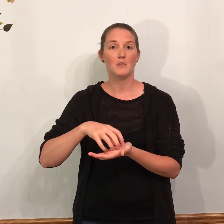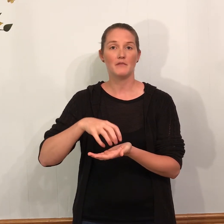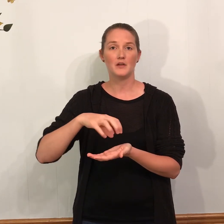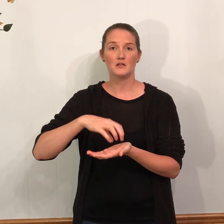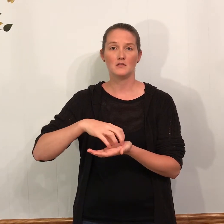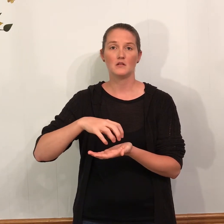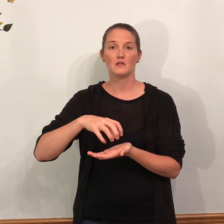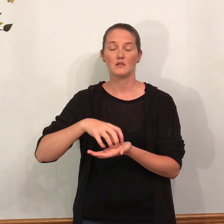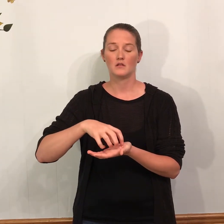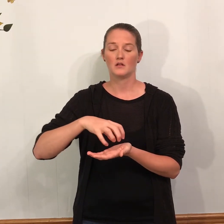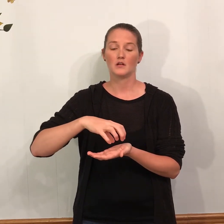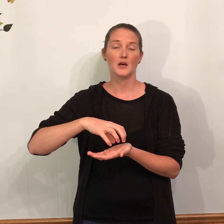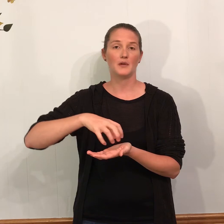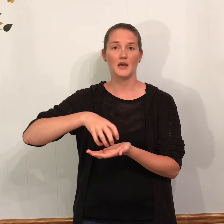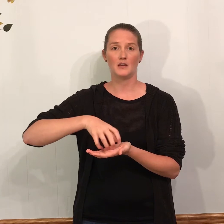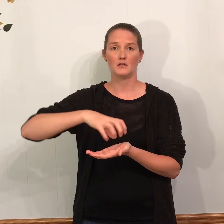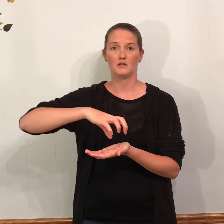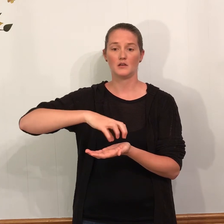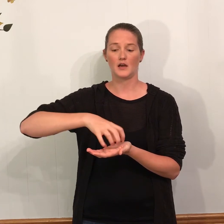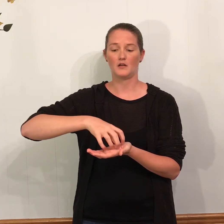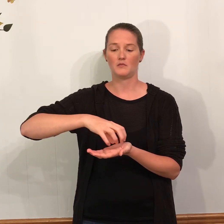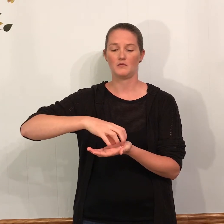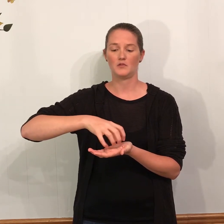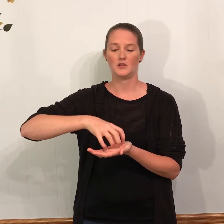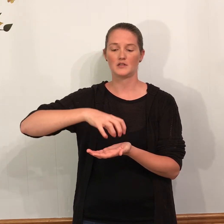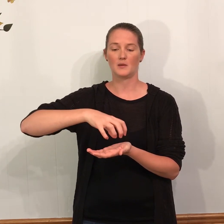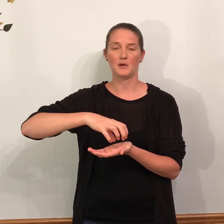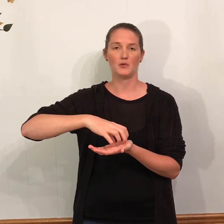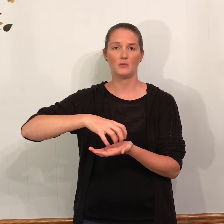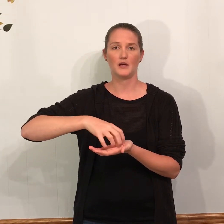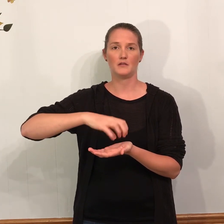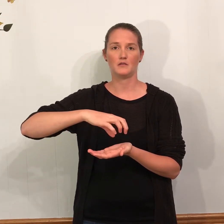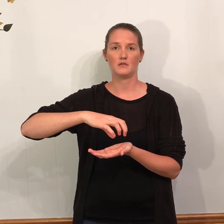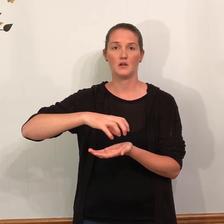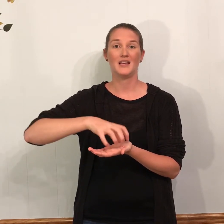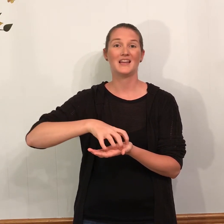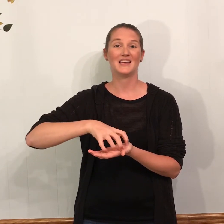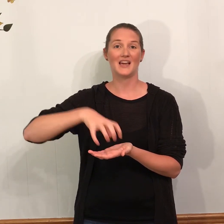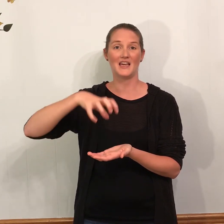Muffin. Cupcake. Kind of do this. Come up a little bit. Cake.